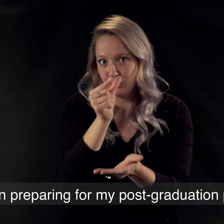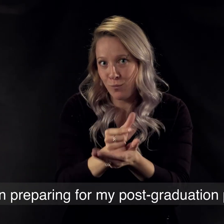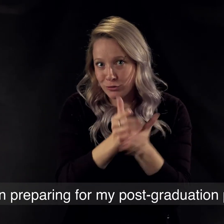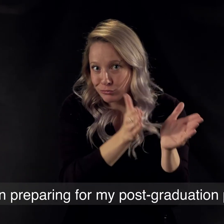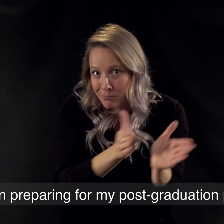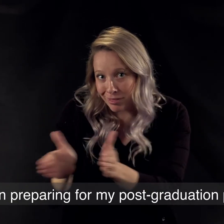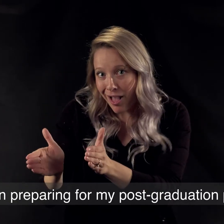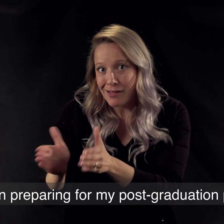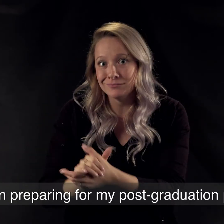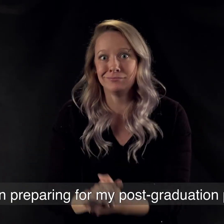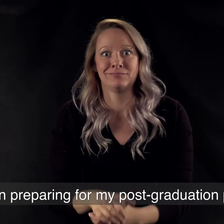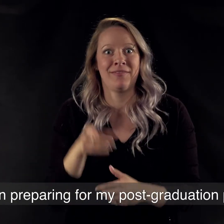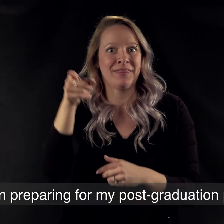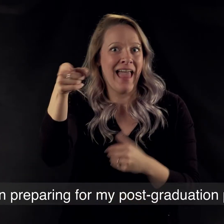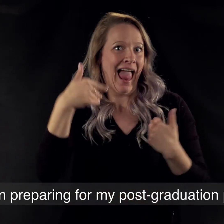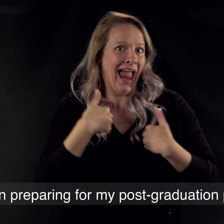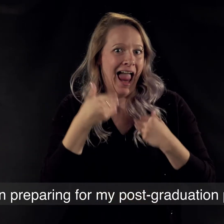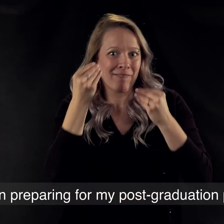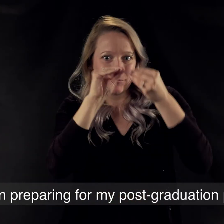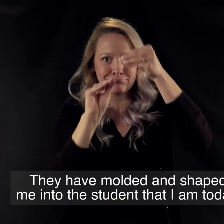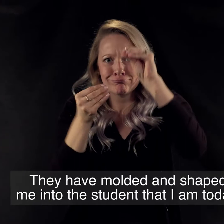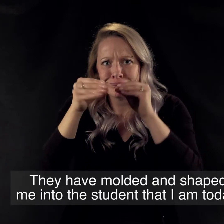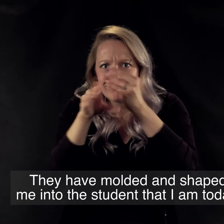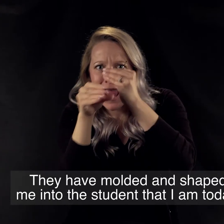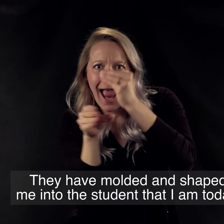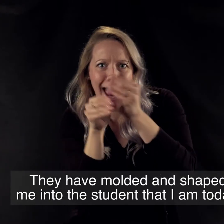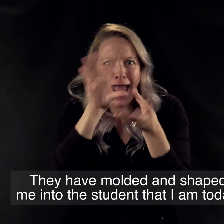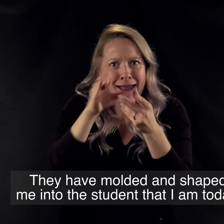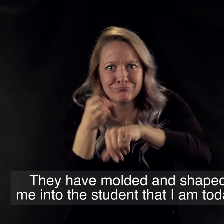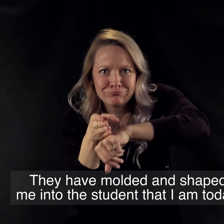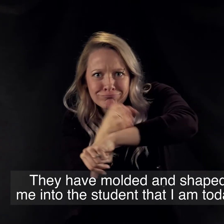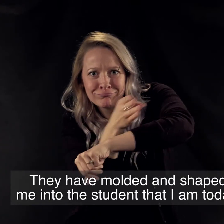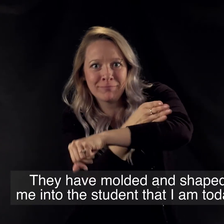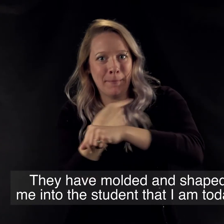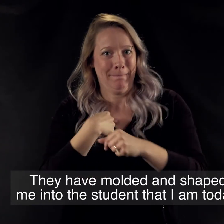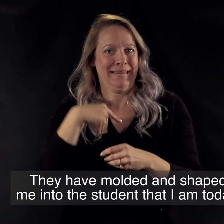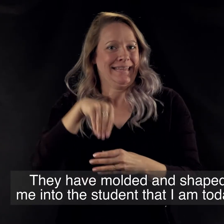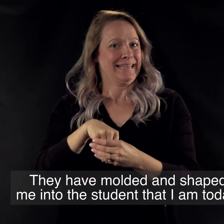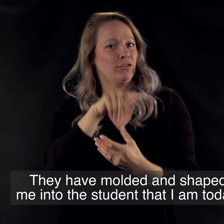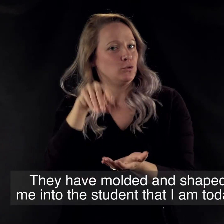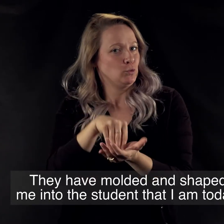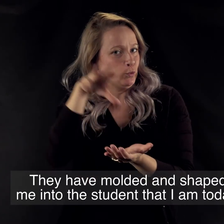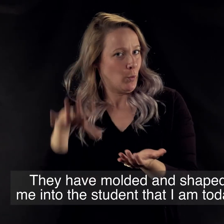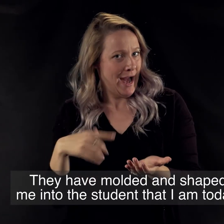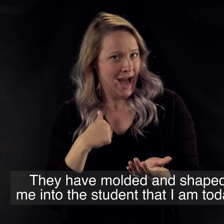plans they have molded and shaped me into the student that I am today